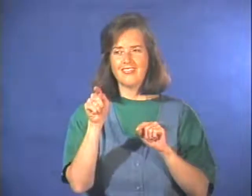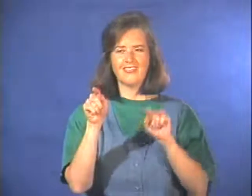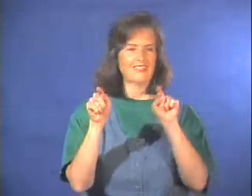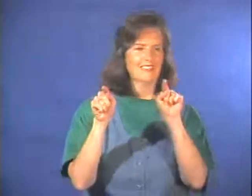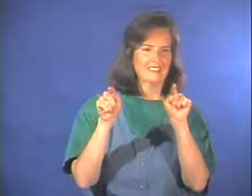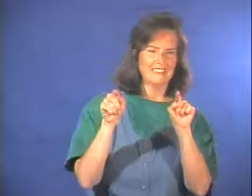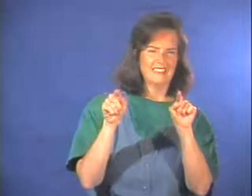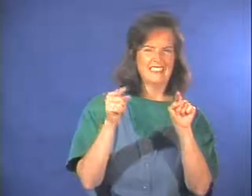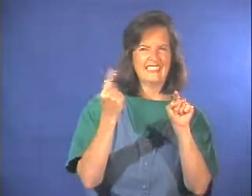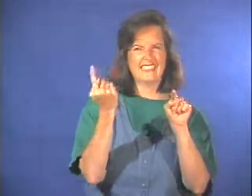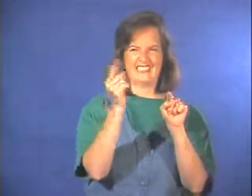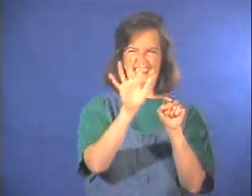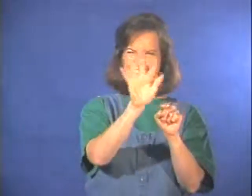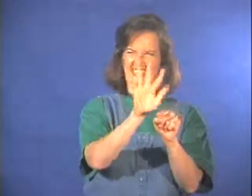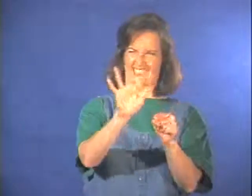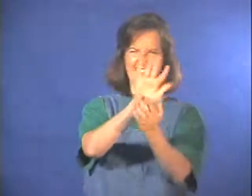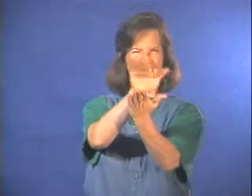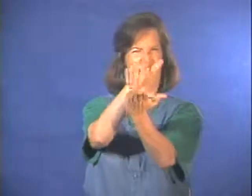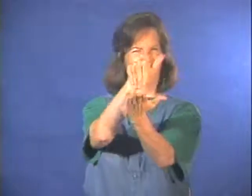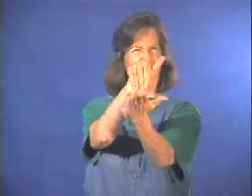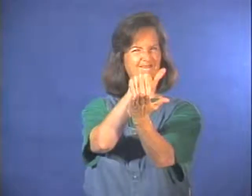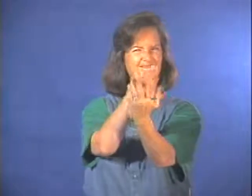Or something in between.